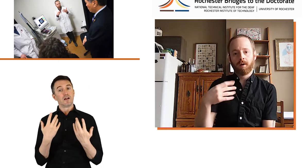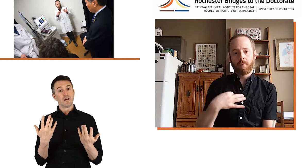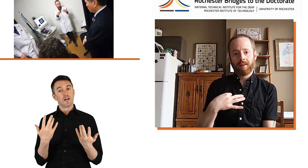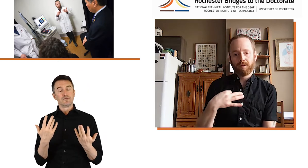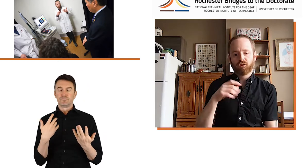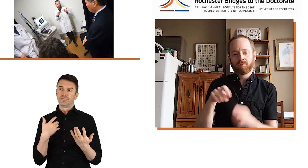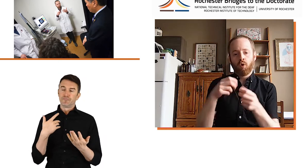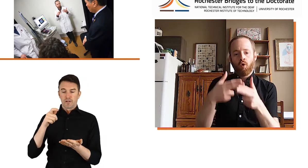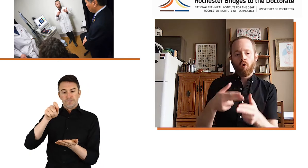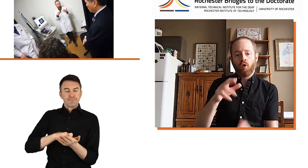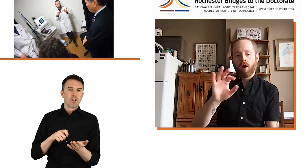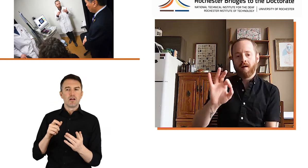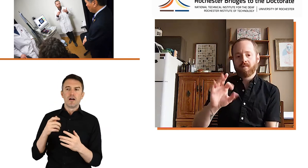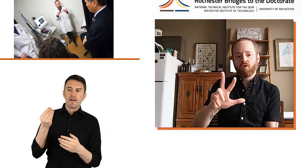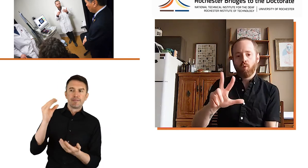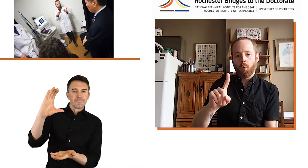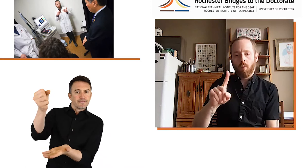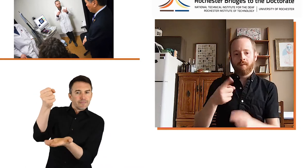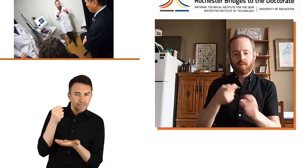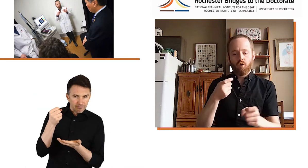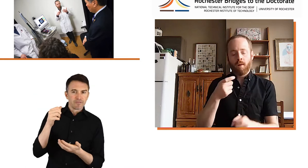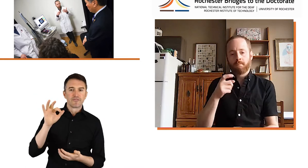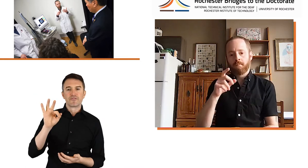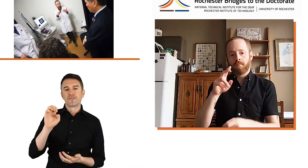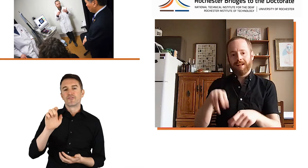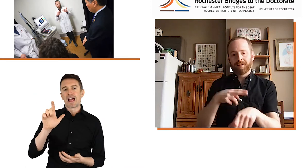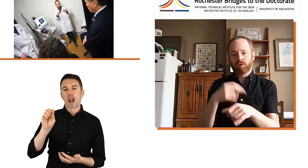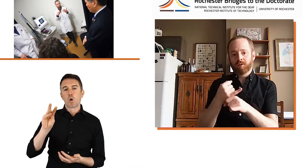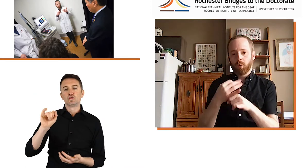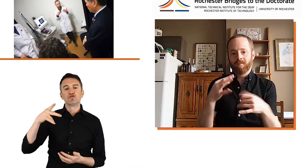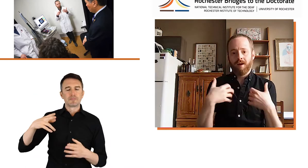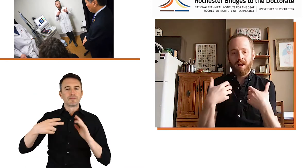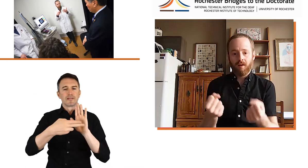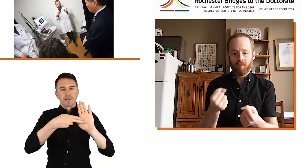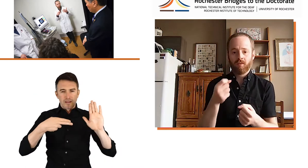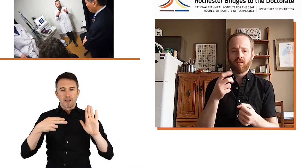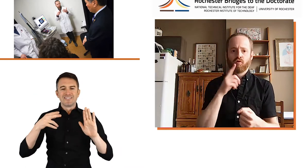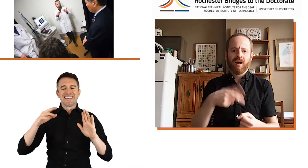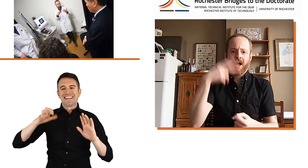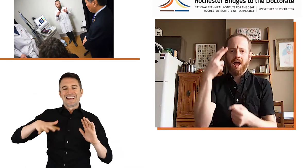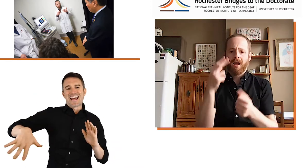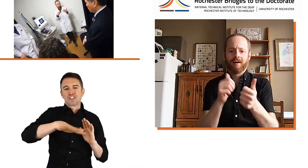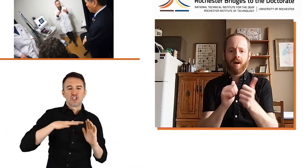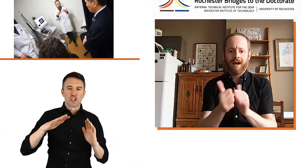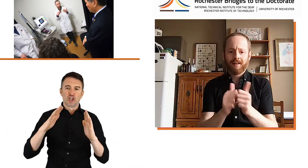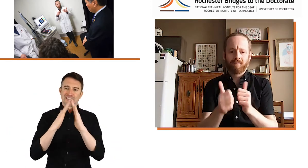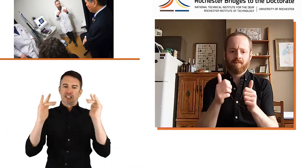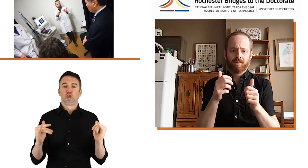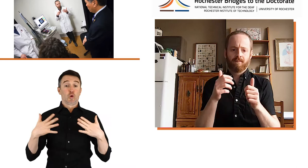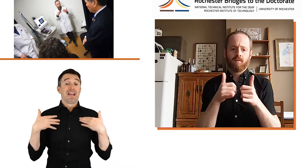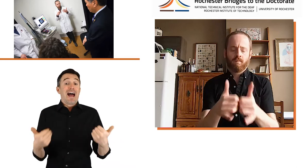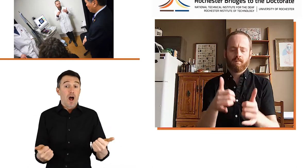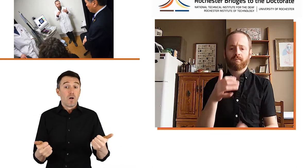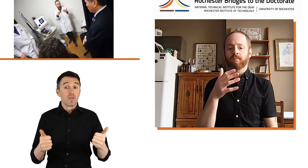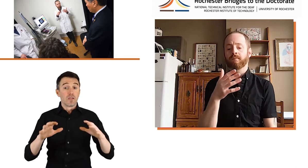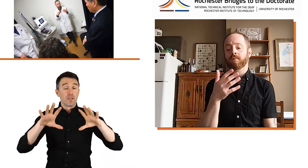And at the time, I also wrote a fellowship application, an F31, through the National Institutes of Health, which is a highly